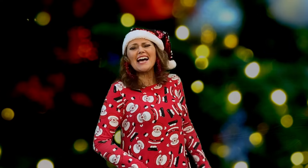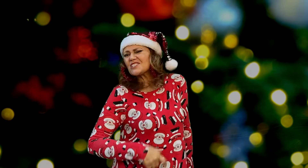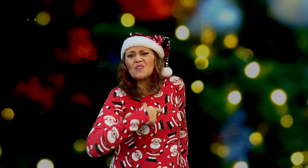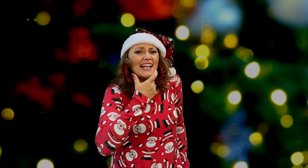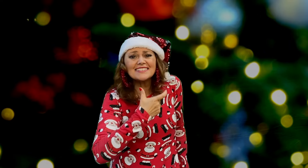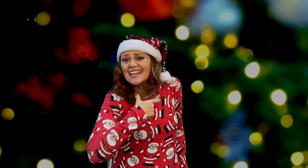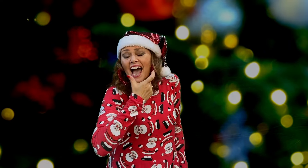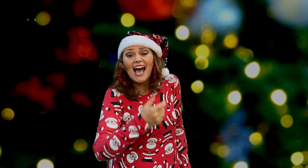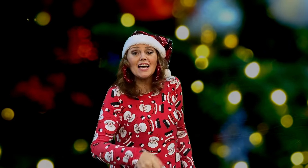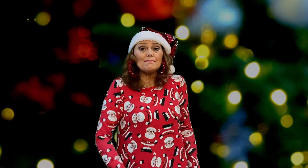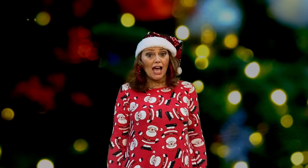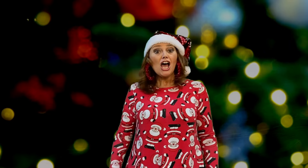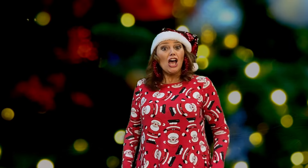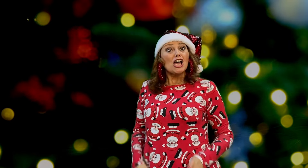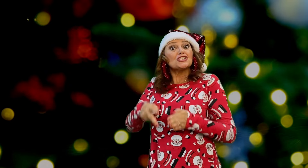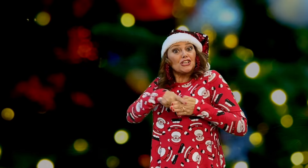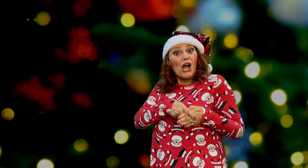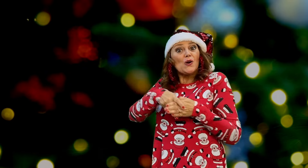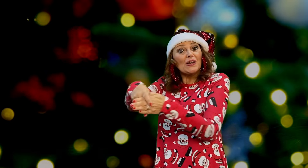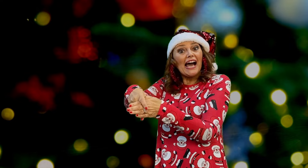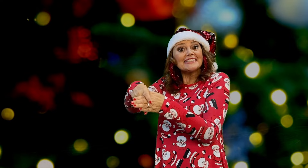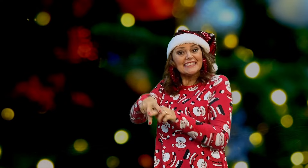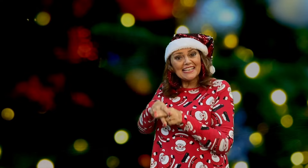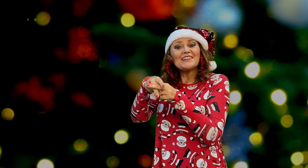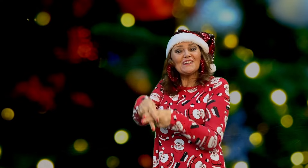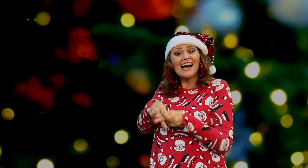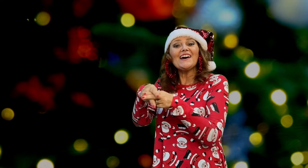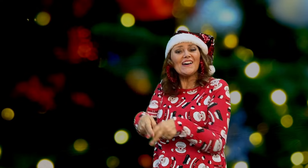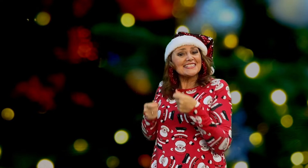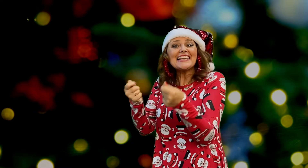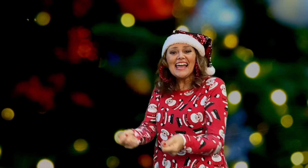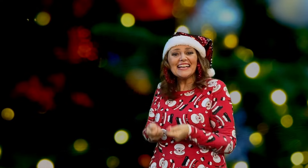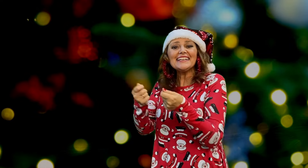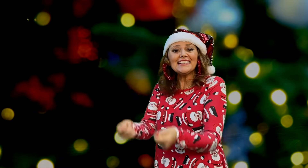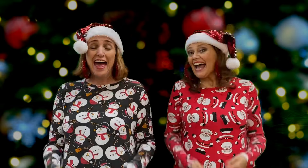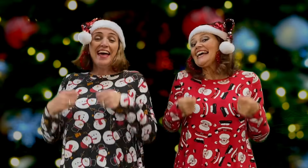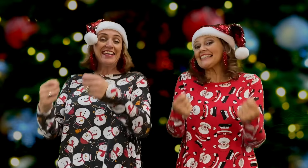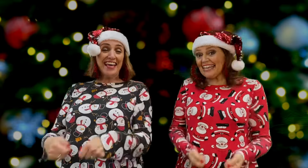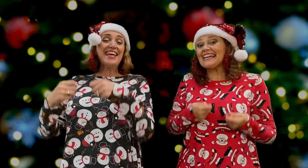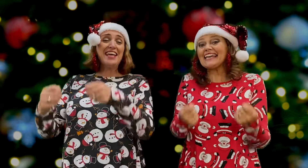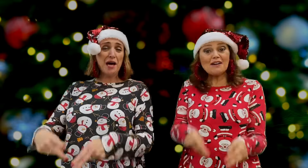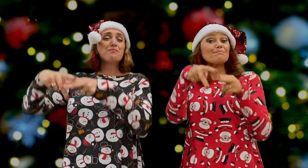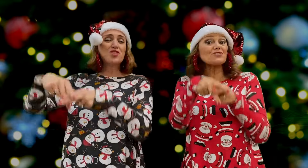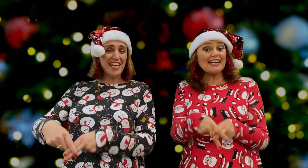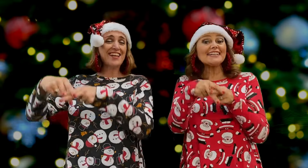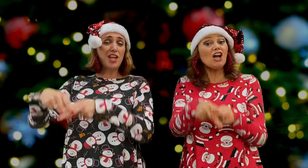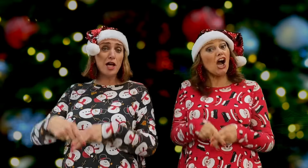a swell time To go gliding in a one-horse sleigh Giddy up, Jingle Horse